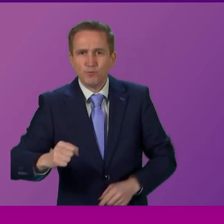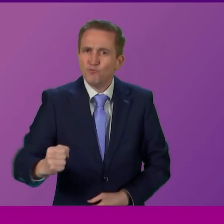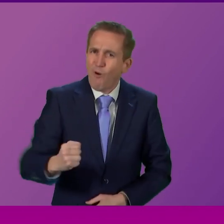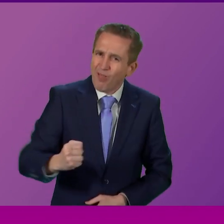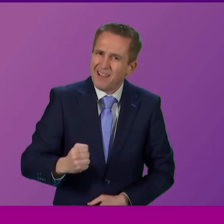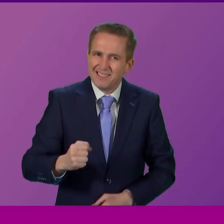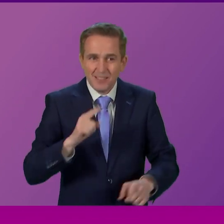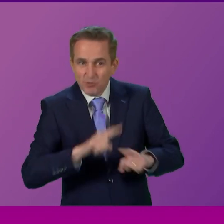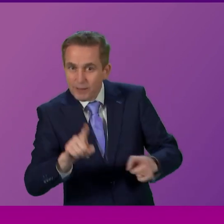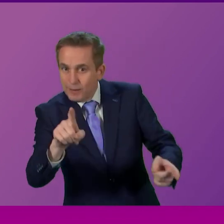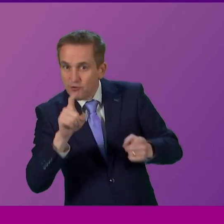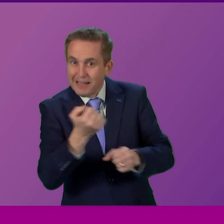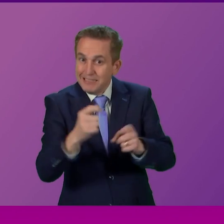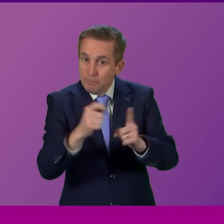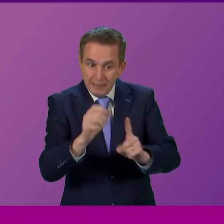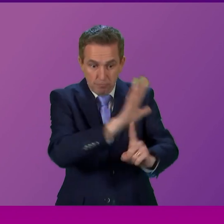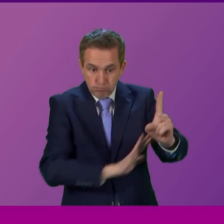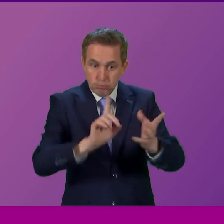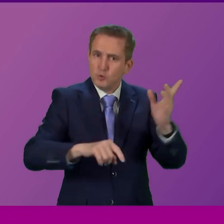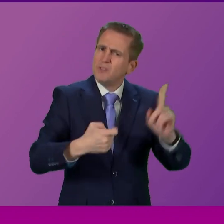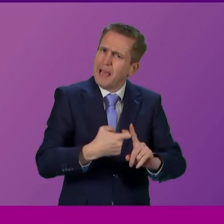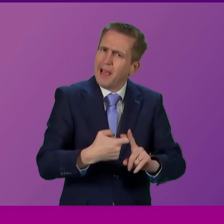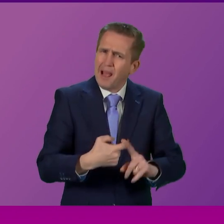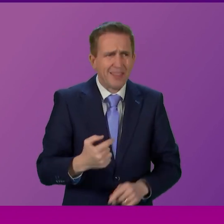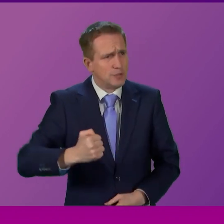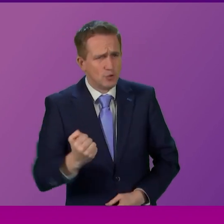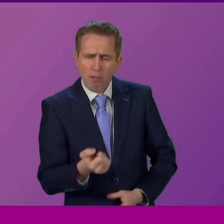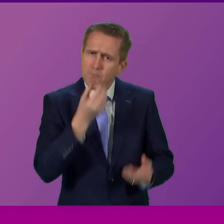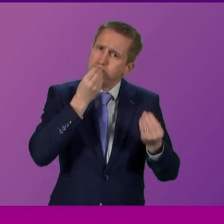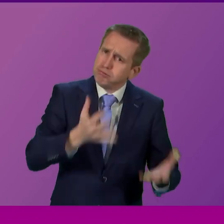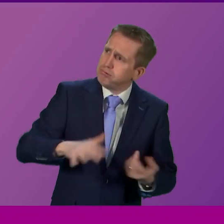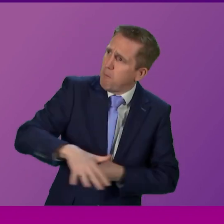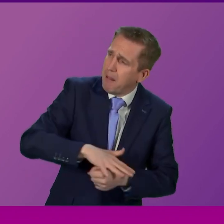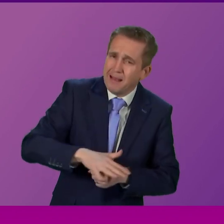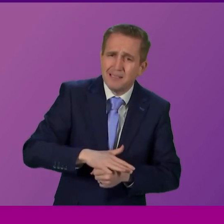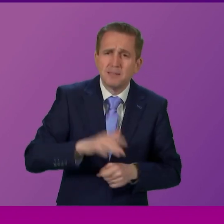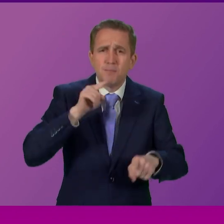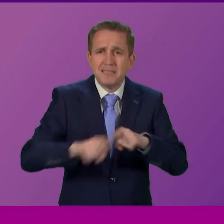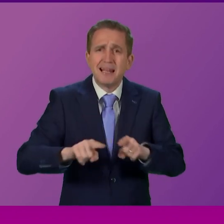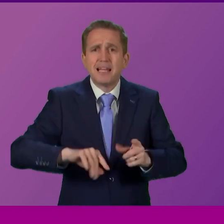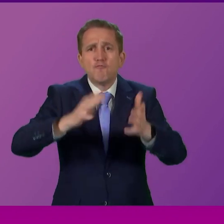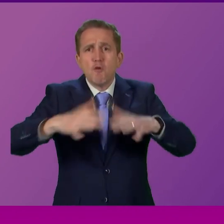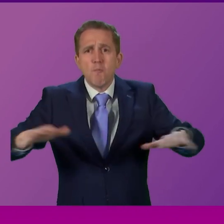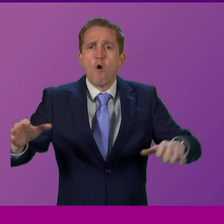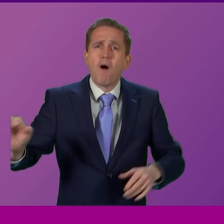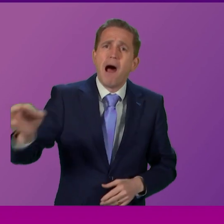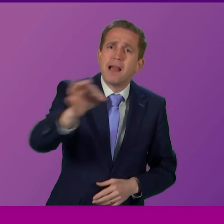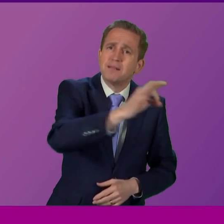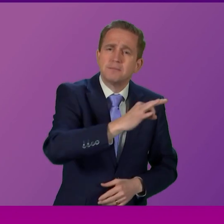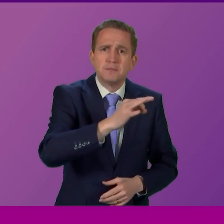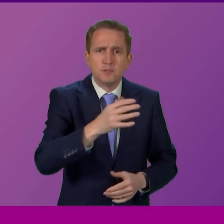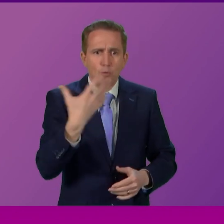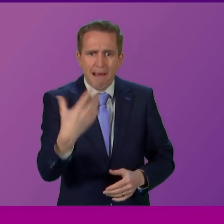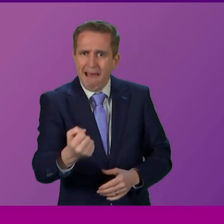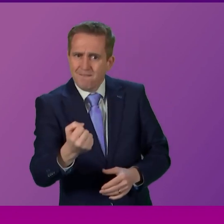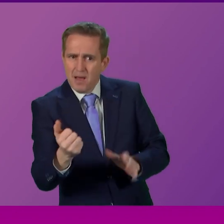GPs from across the rest of the UK I think Scotland is a very attractive place to work particularly a remote rural and island community so we have a proactive